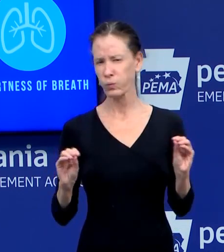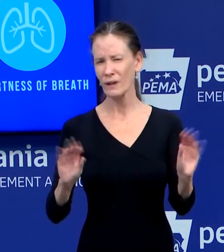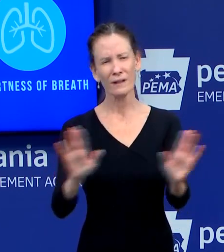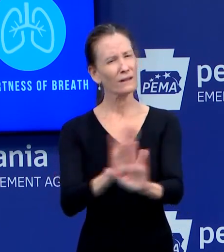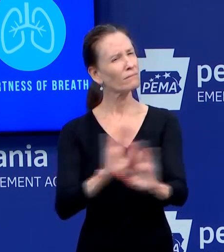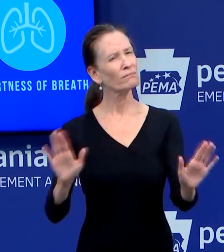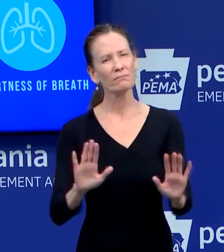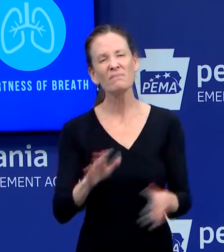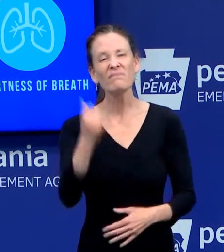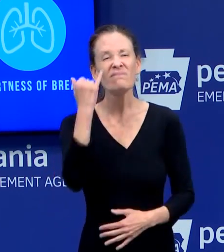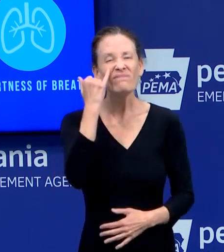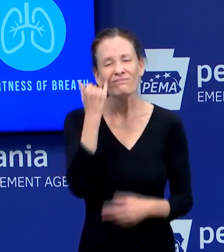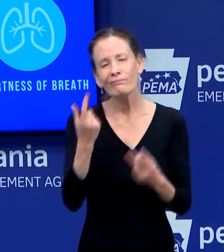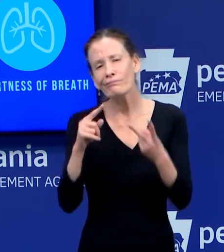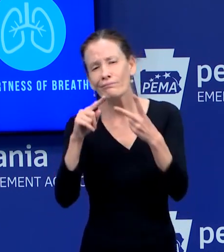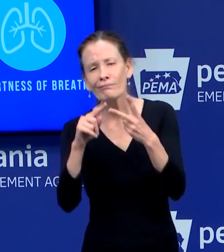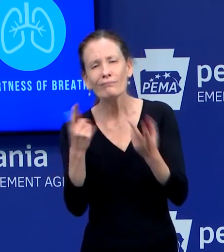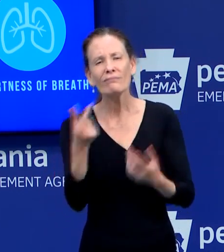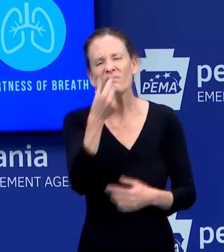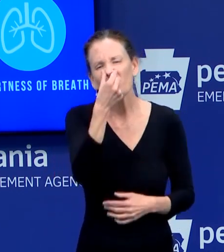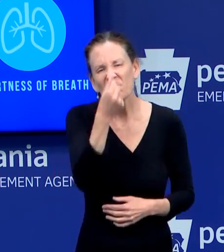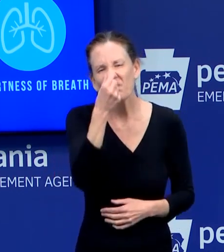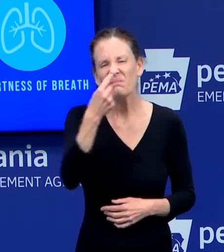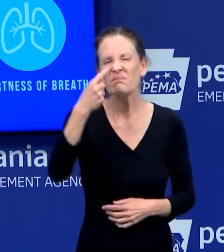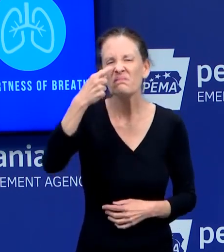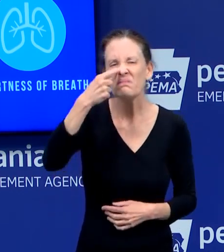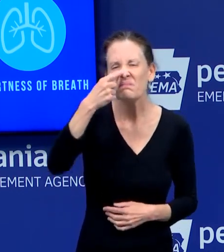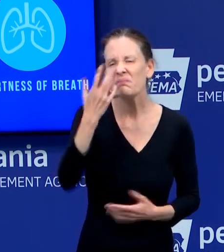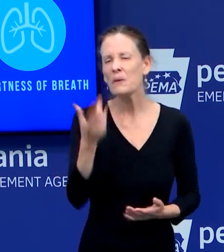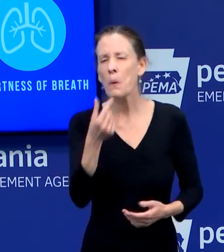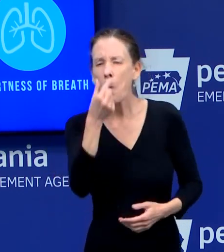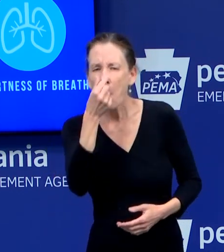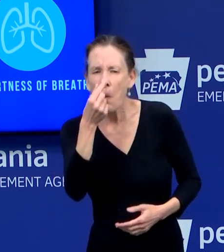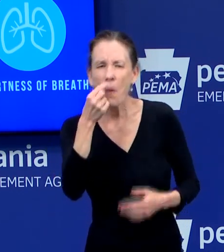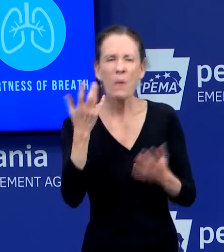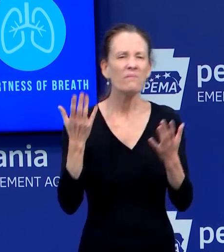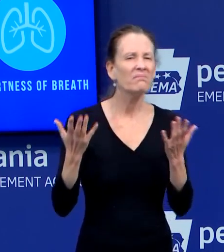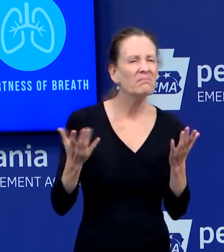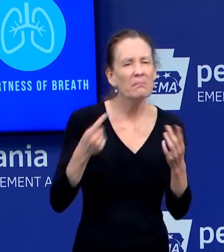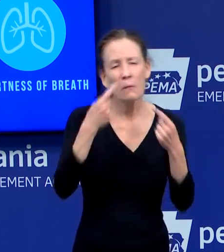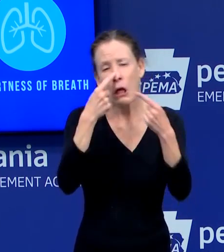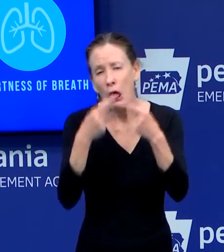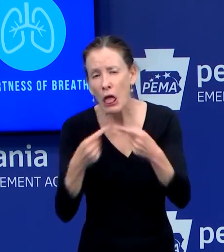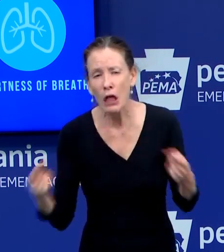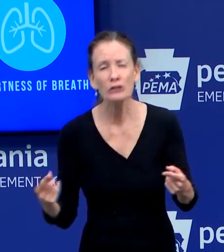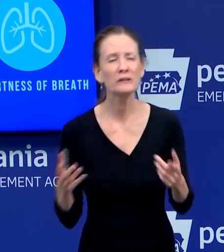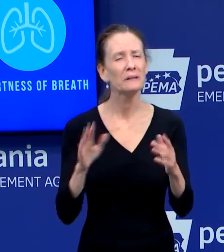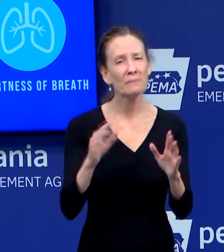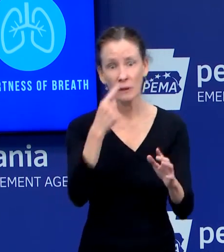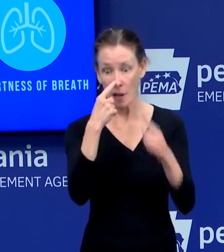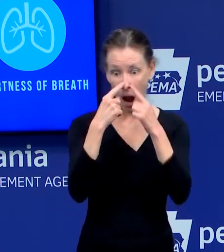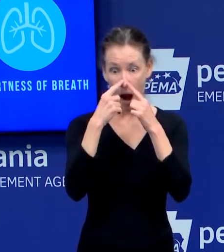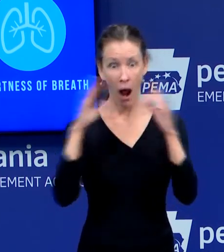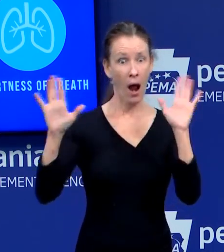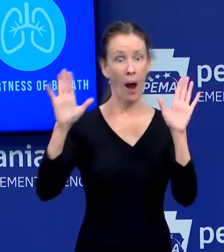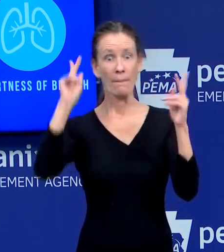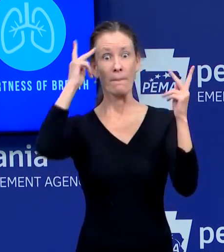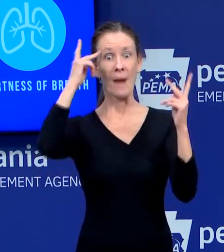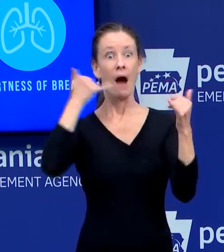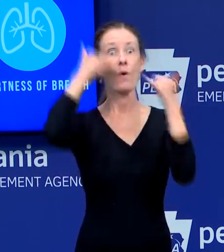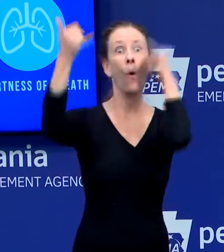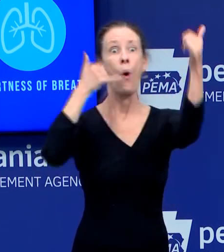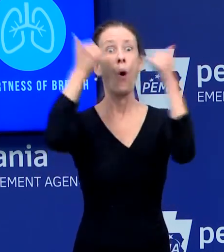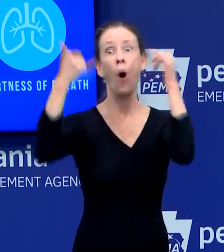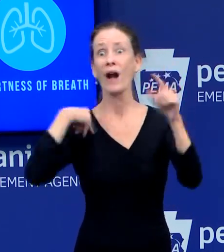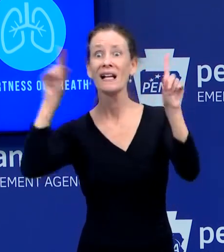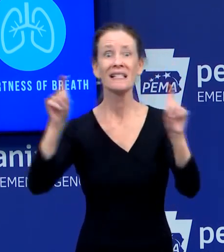nose, that could be a cold, that could be allergies, you do not need to be tested at this time. But if you have